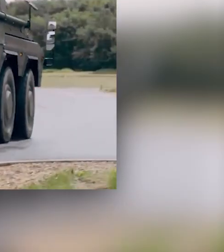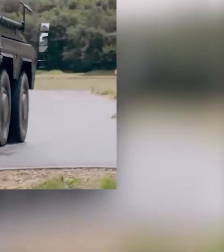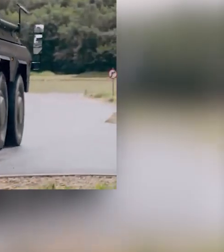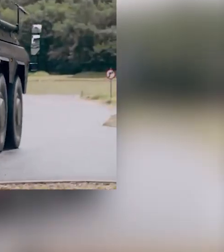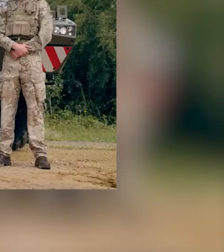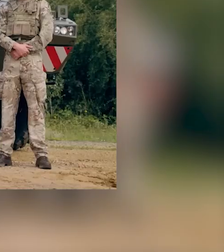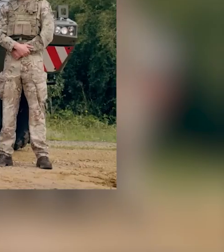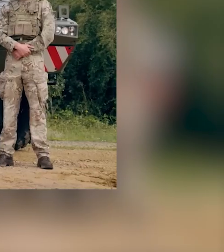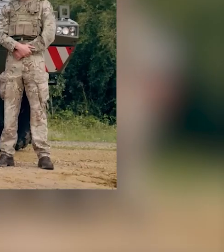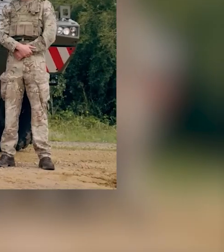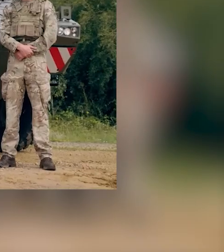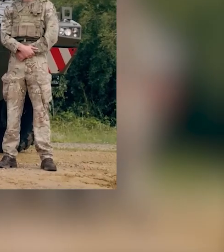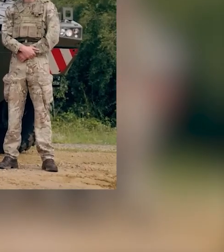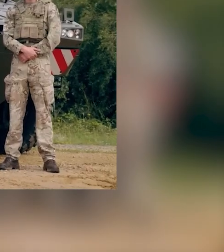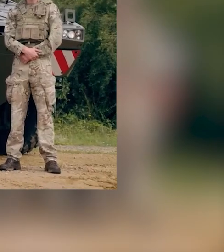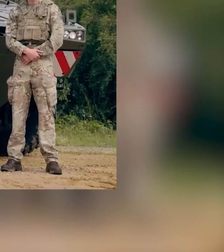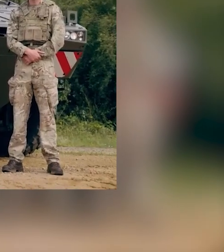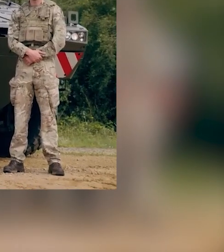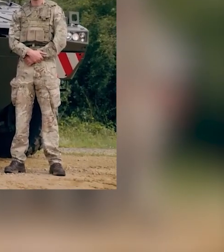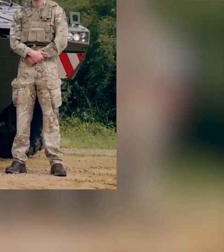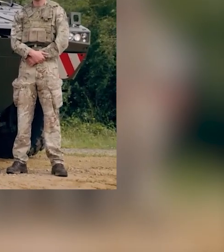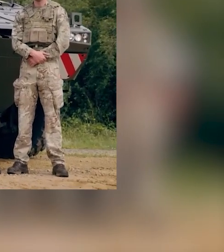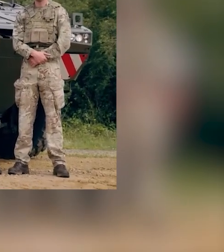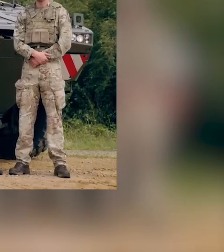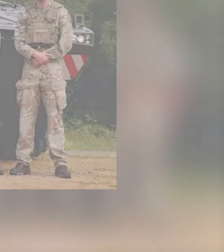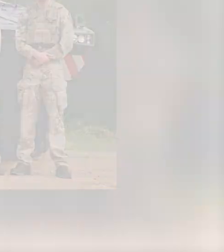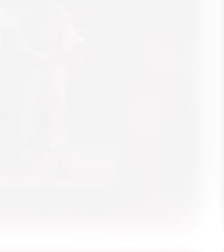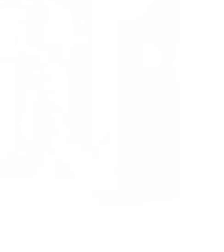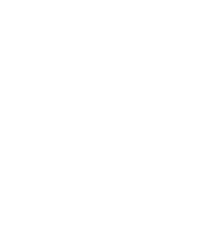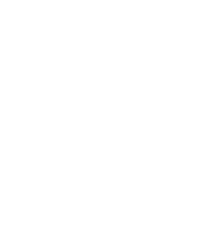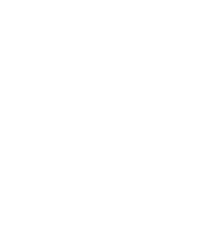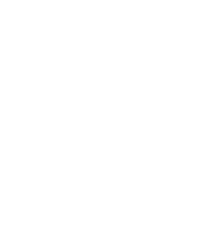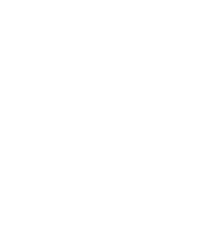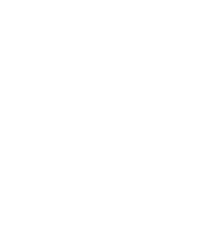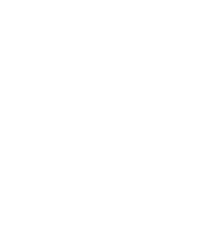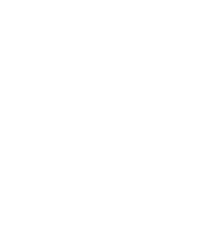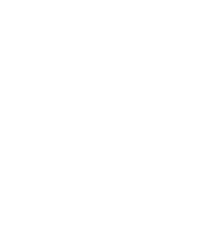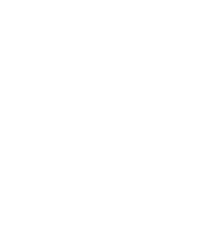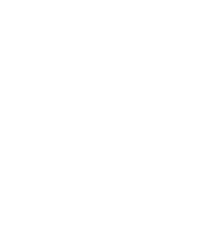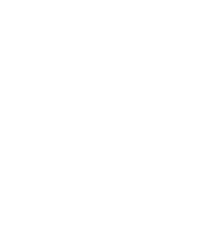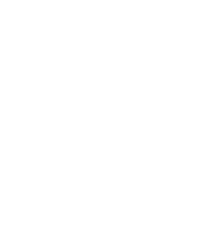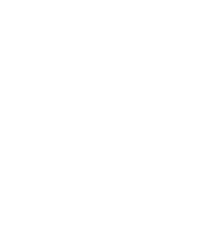We at We're there now. We're doing You're And Boops. So My Amen.